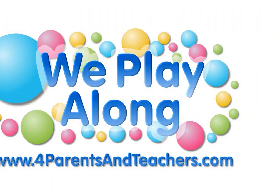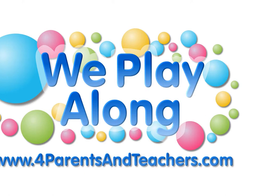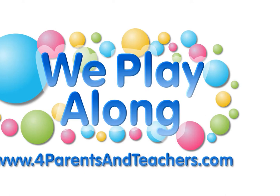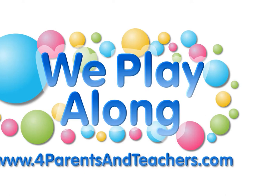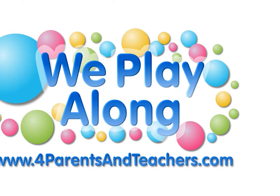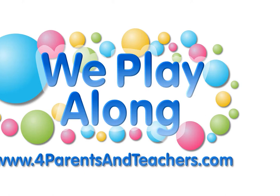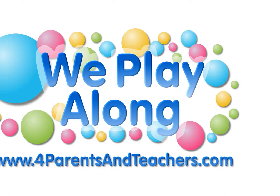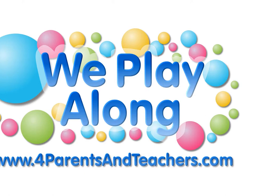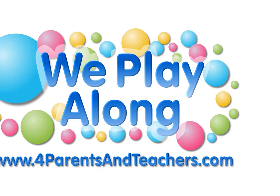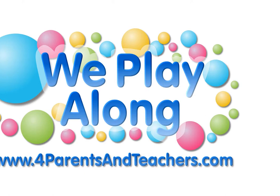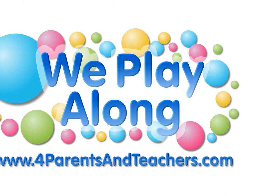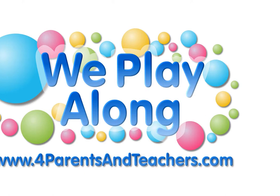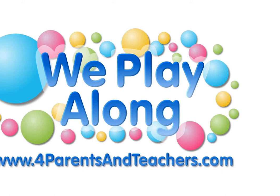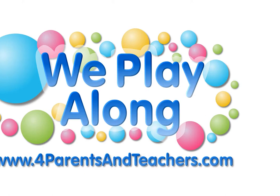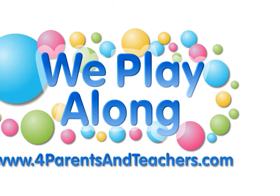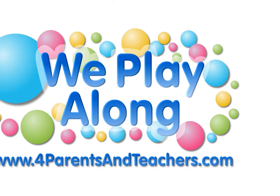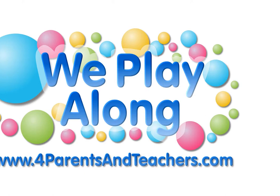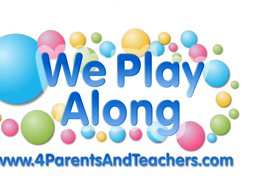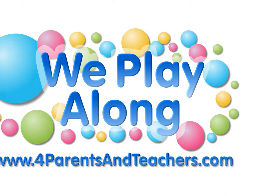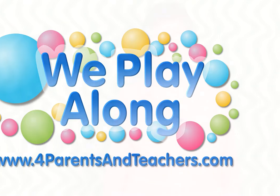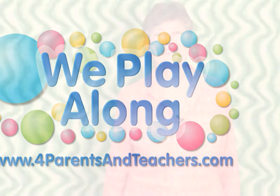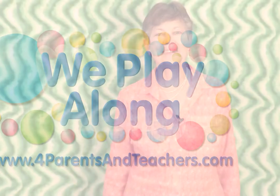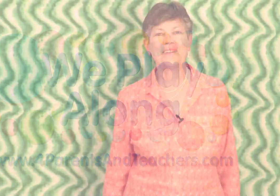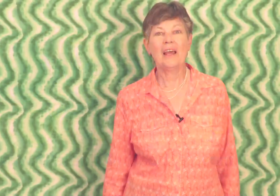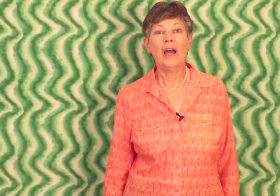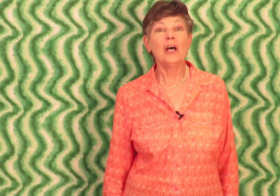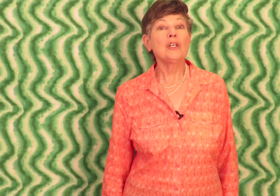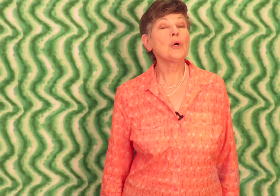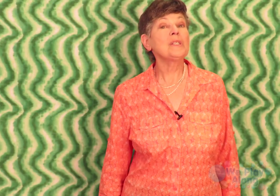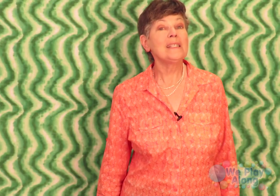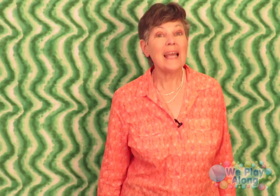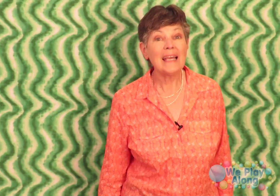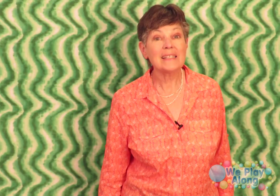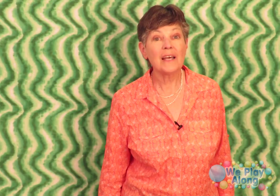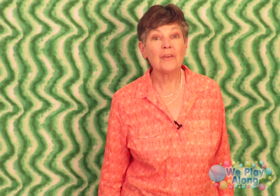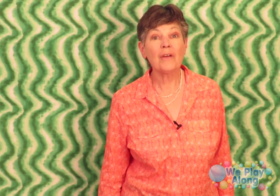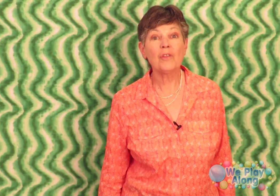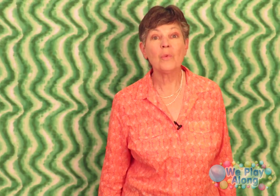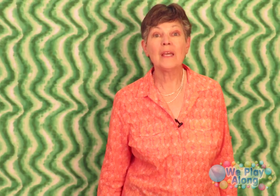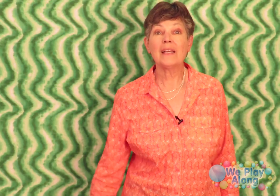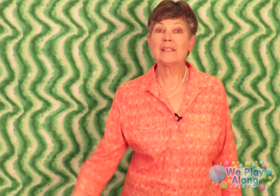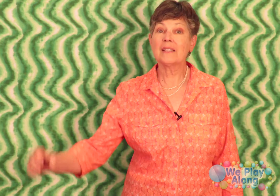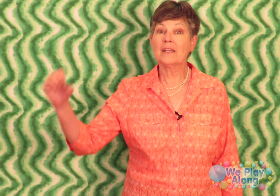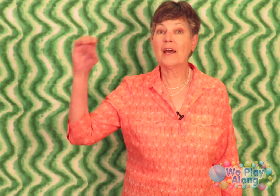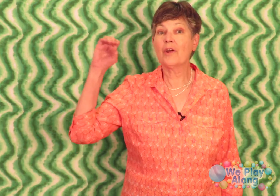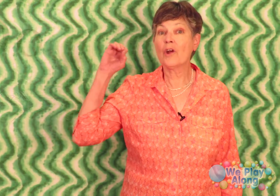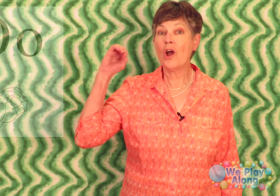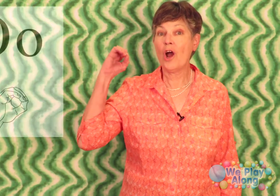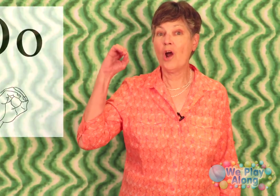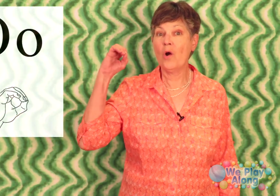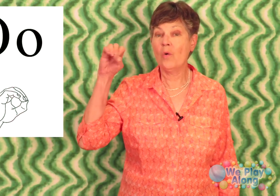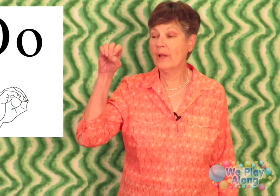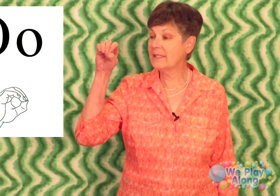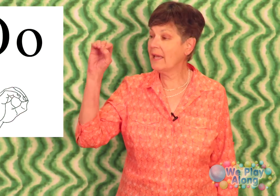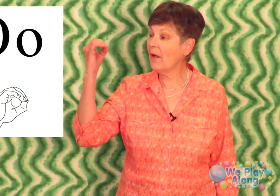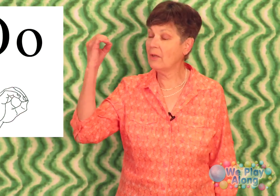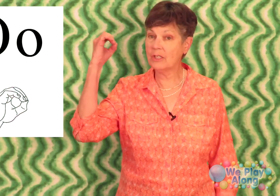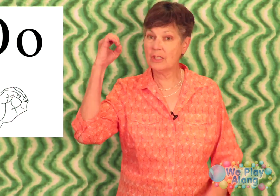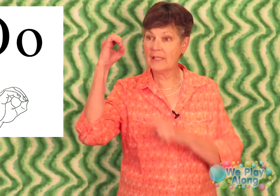today's letter of the week is the letter O and see how it looks just